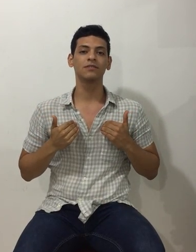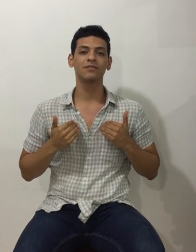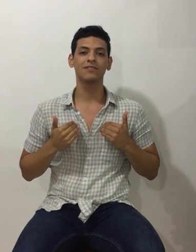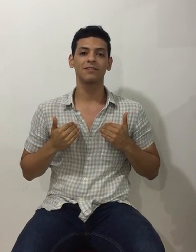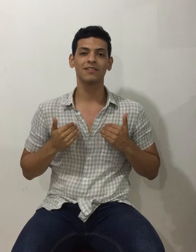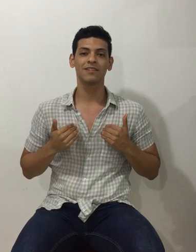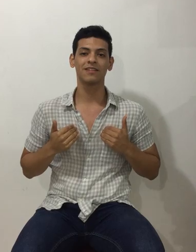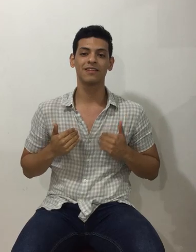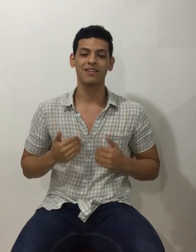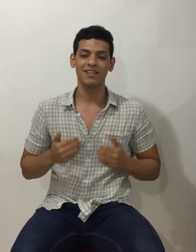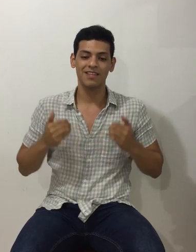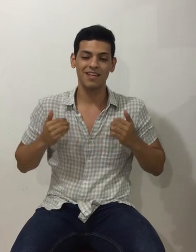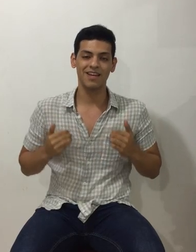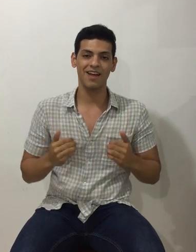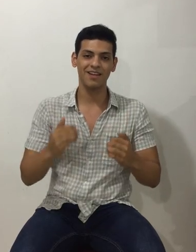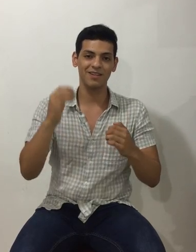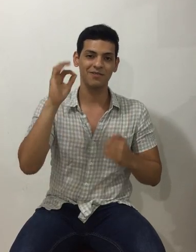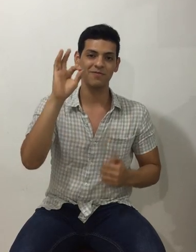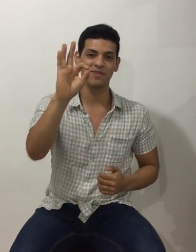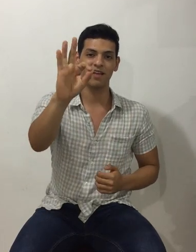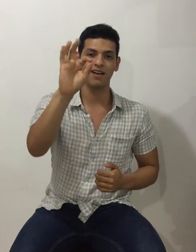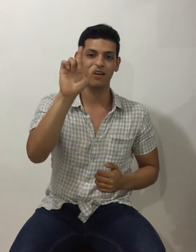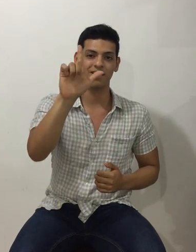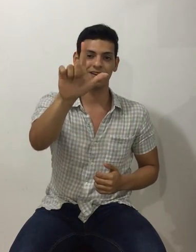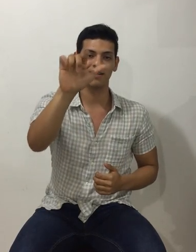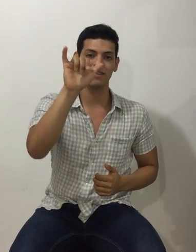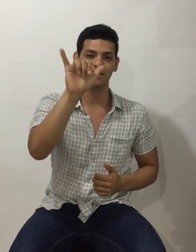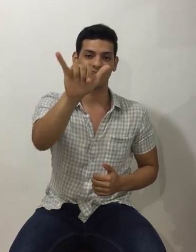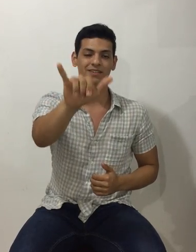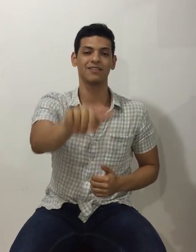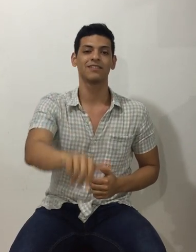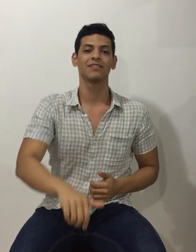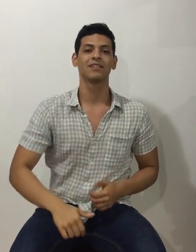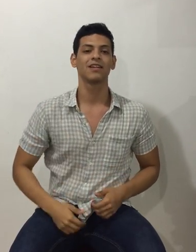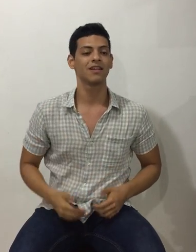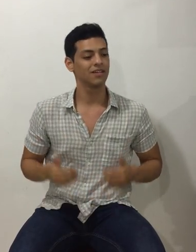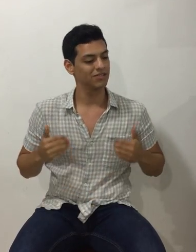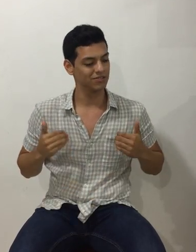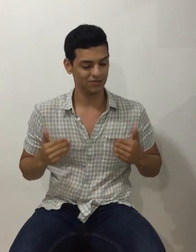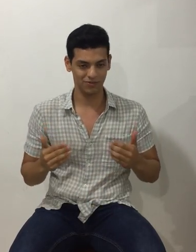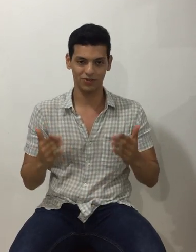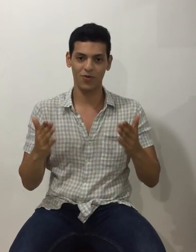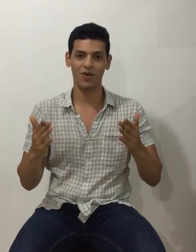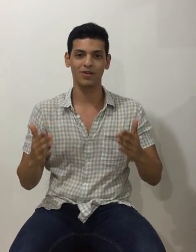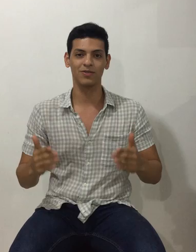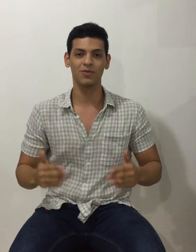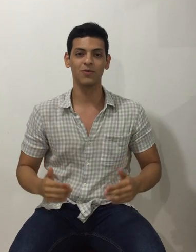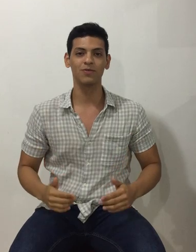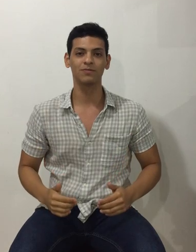that I can fly. And so I do,